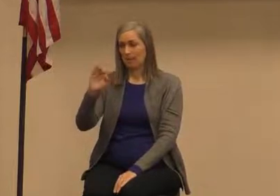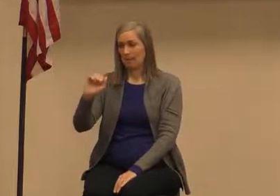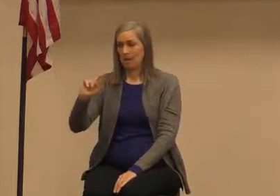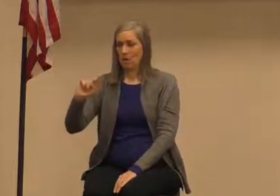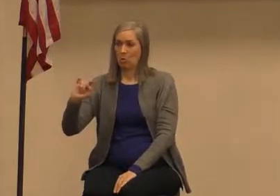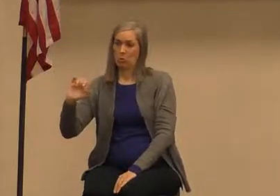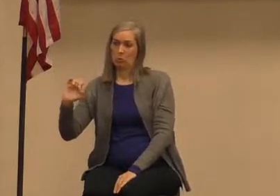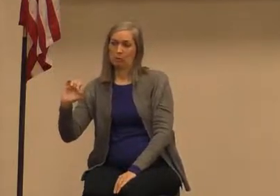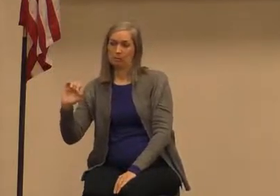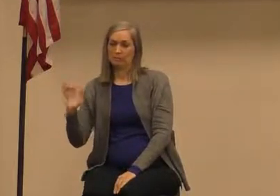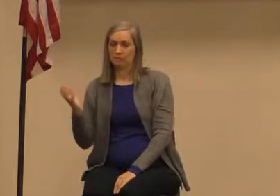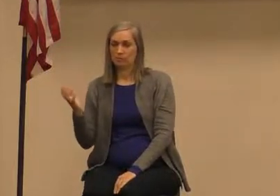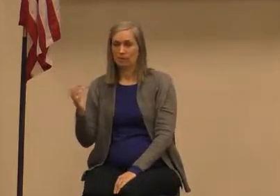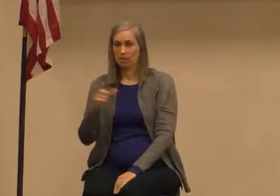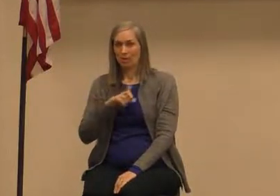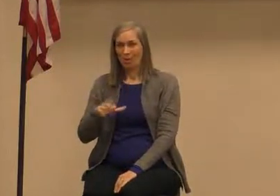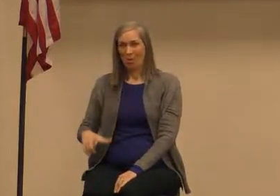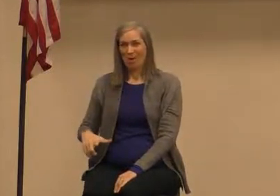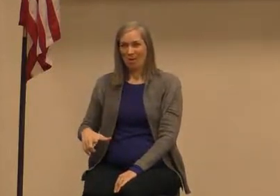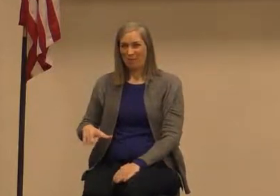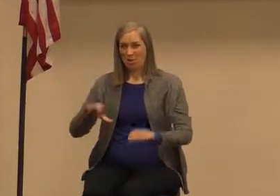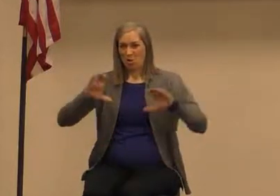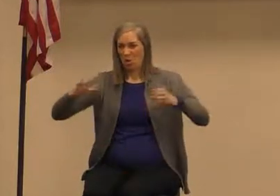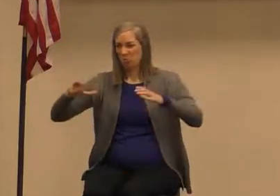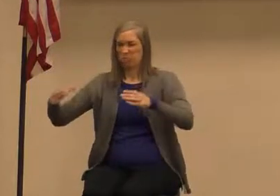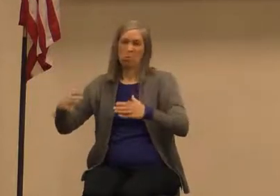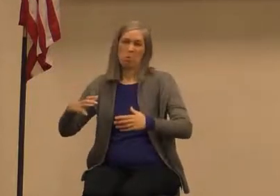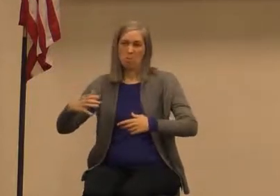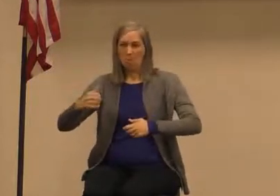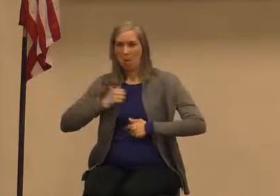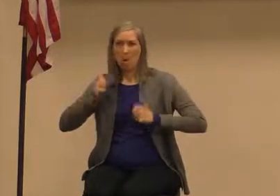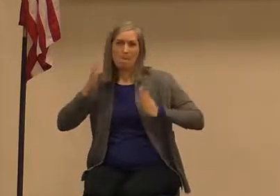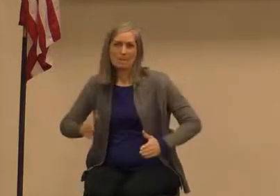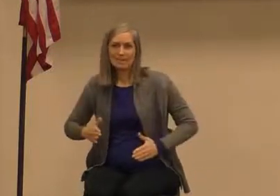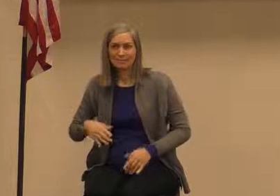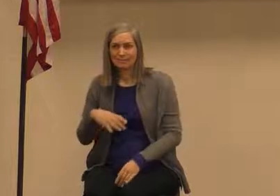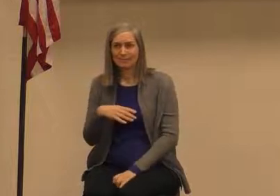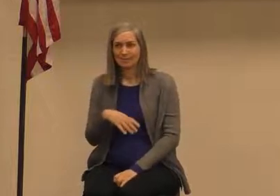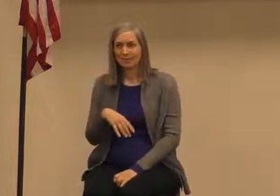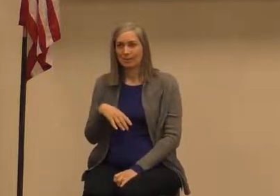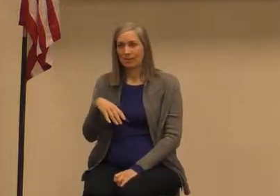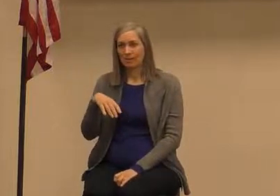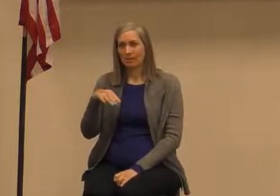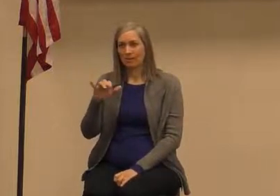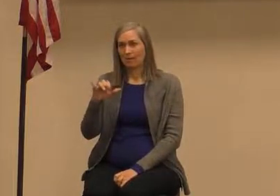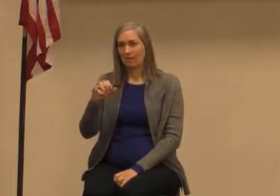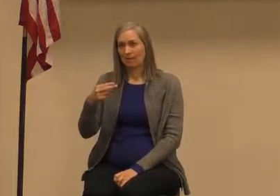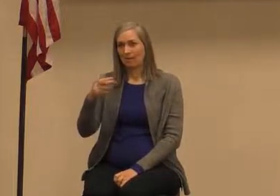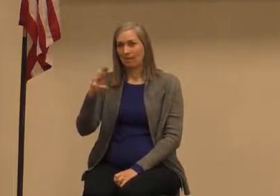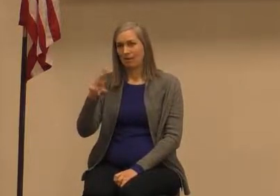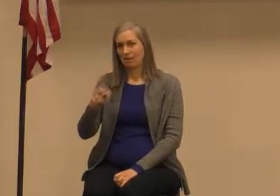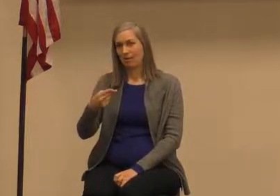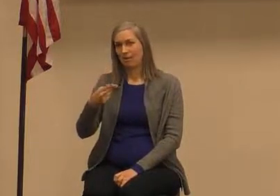hosts the Lord of armies Yahweh rah the Lord my shepherd like we read this morning